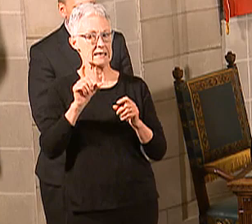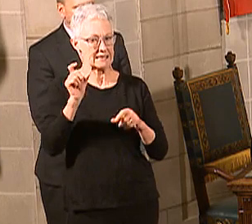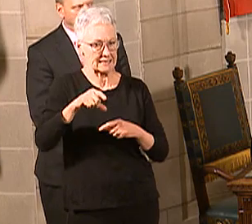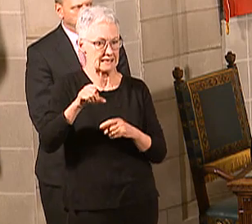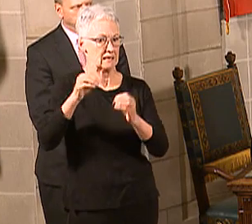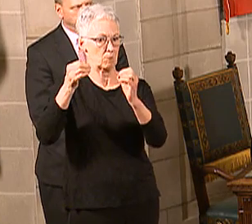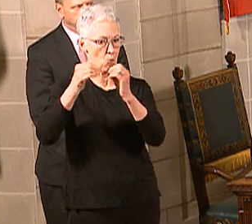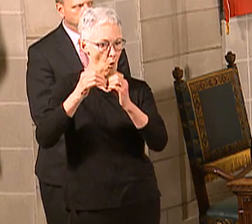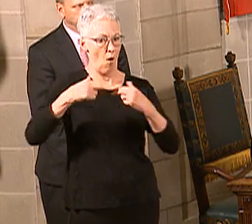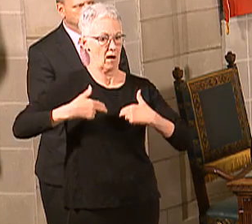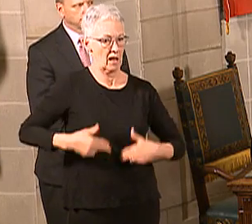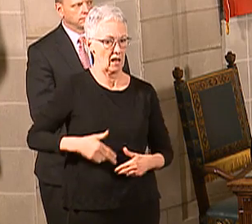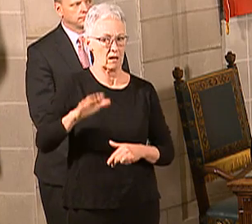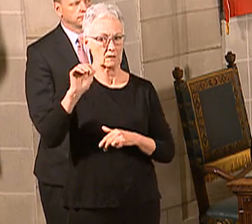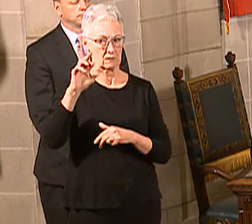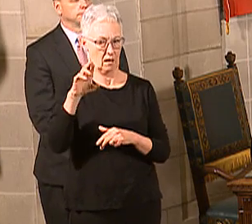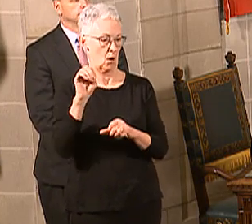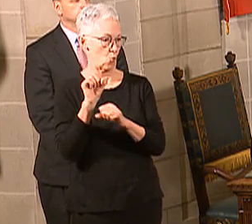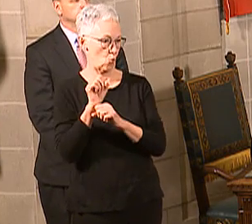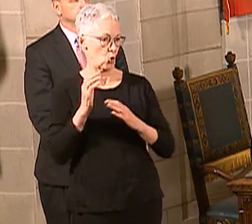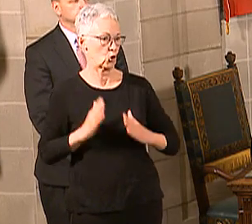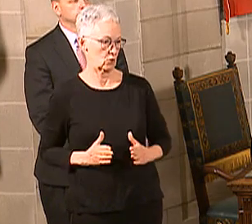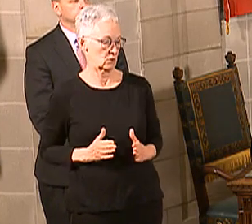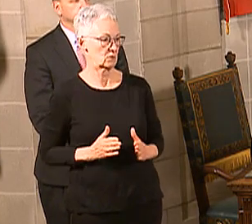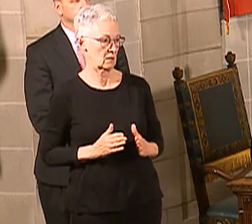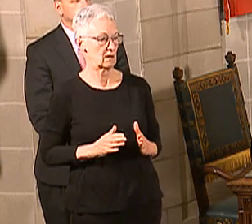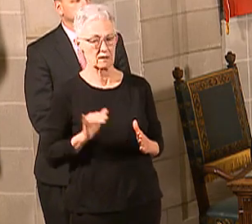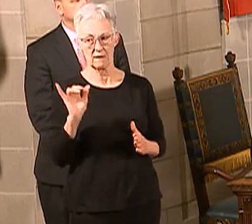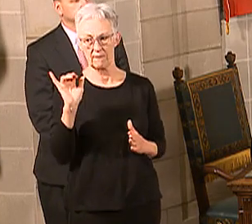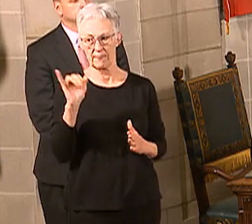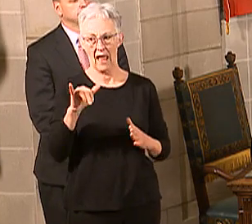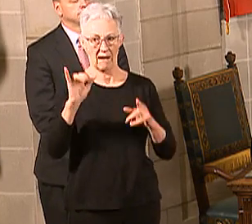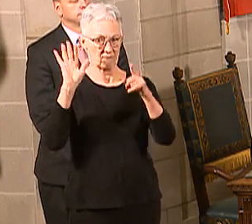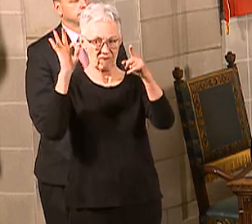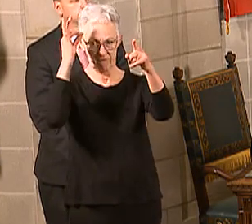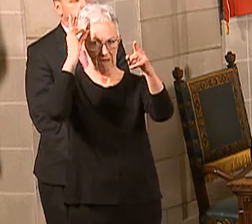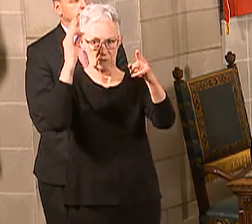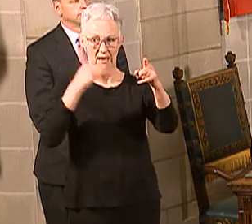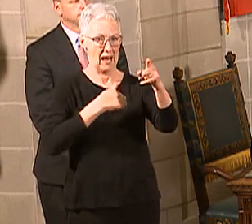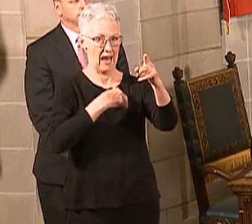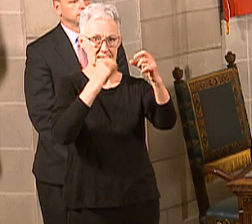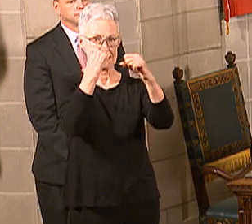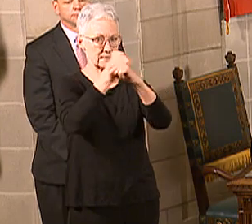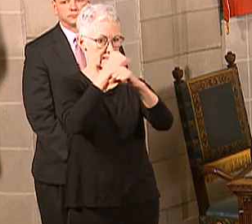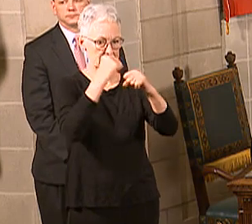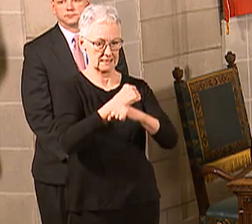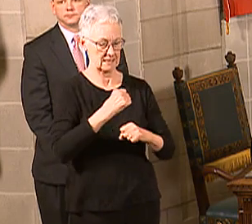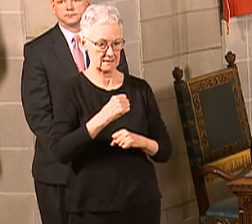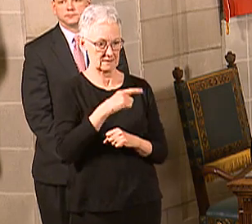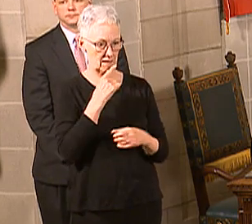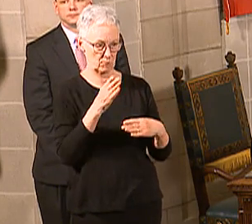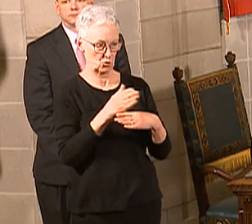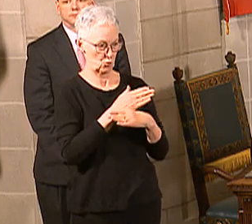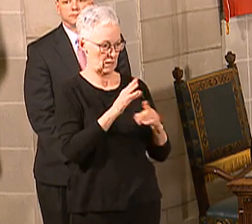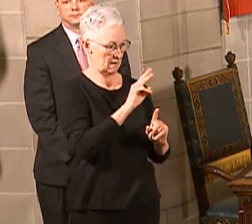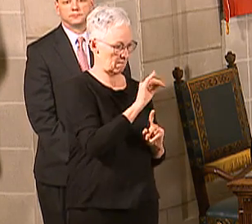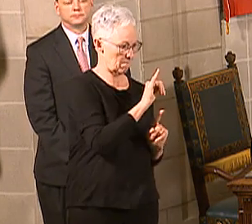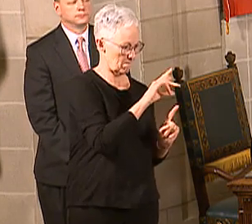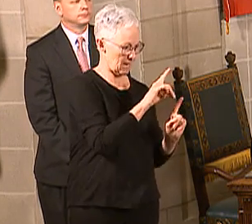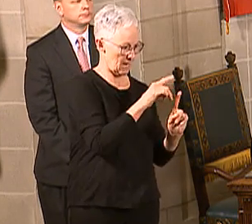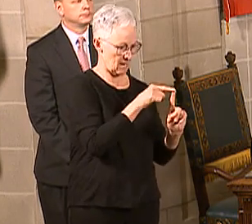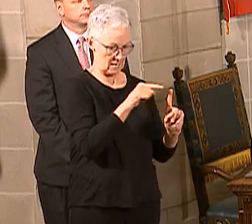healthcaredata.org, that model from the federal government shows that sometime between mid and late April, the coronavirus